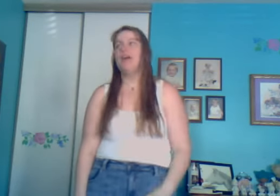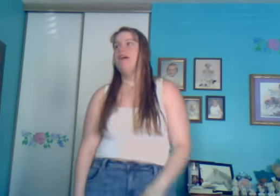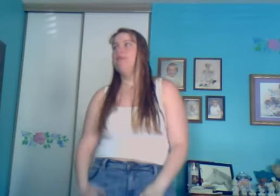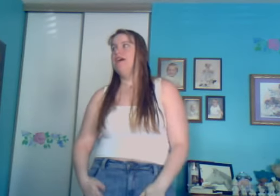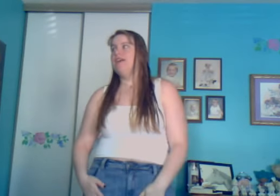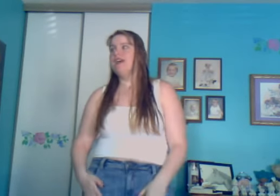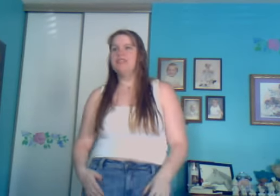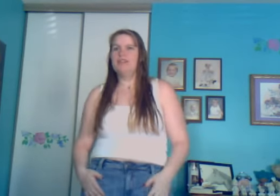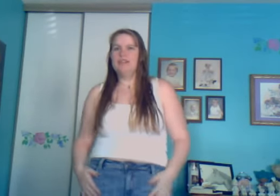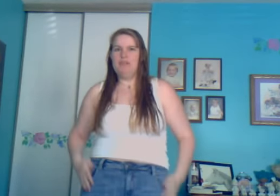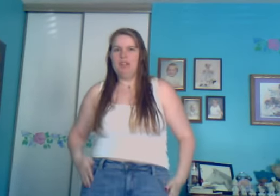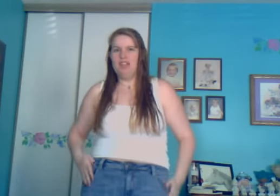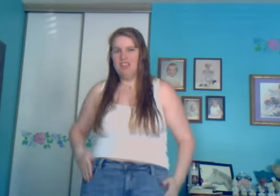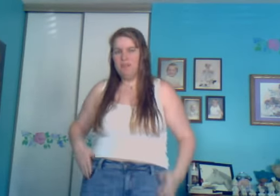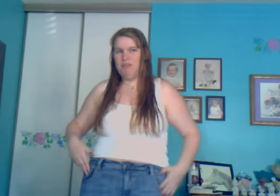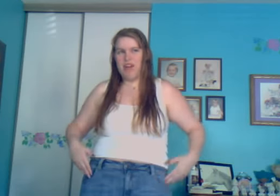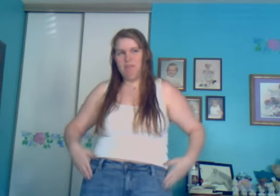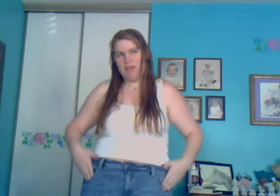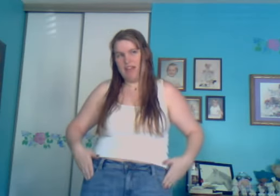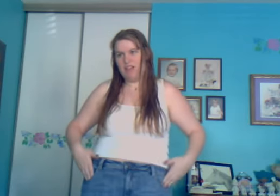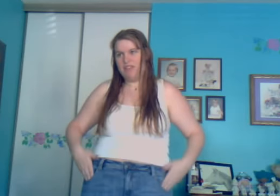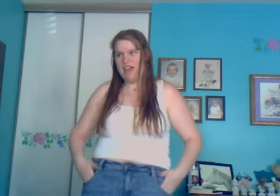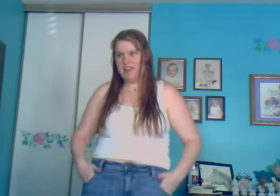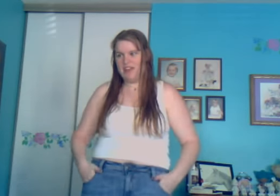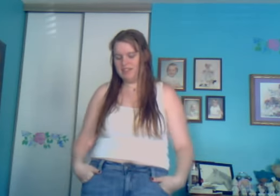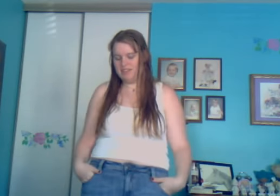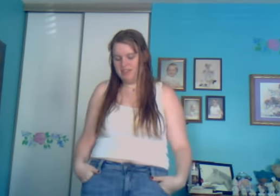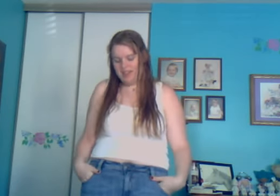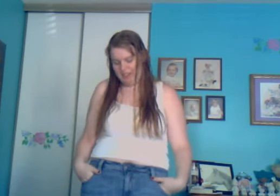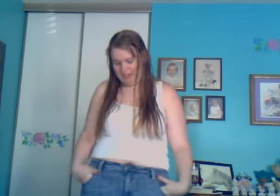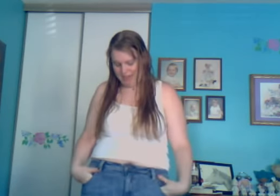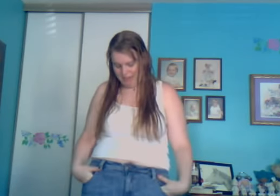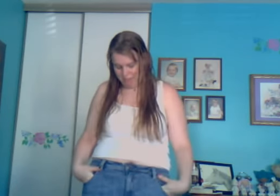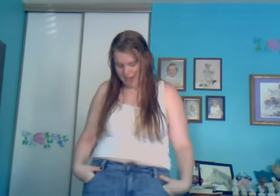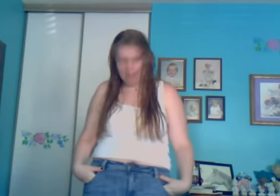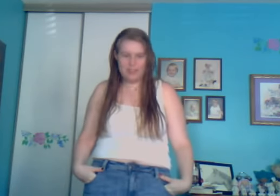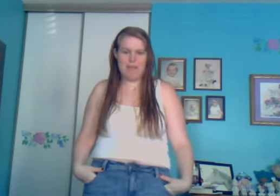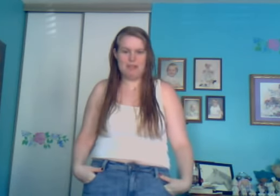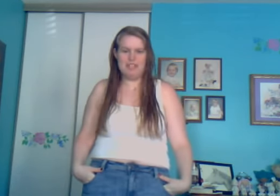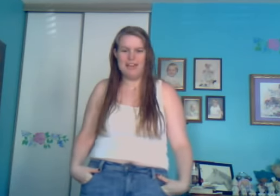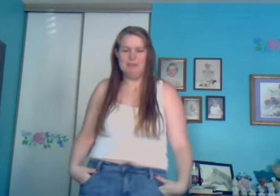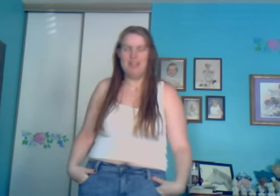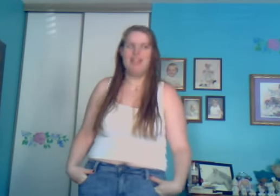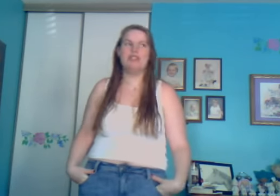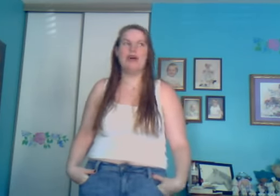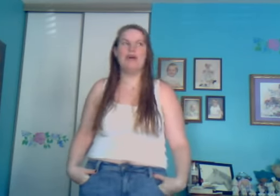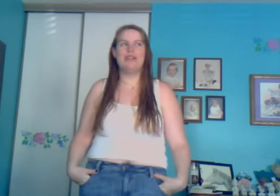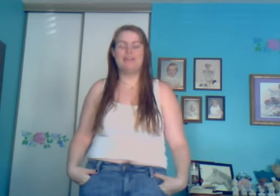But, yeah, so it's been, it's been fun playing all of that and getting, breaking out the gamer side in me. So that's been a